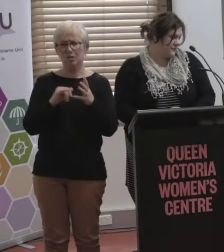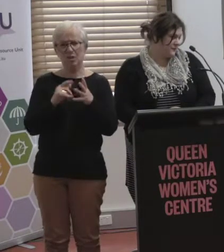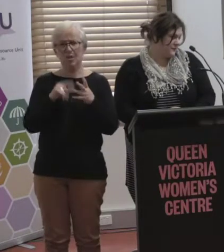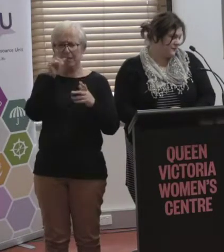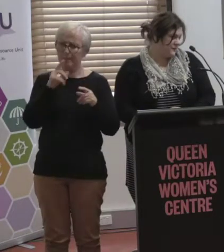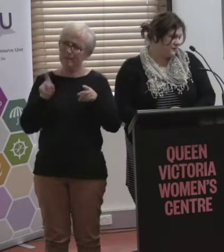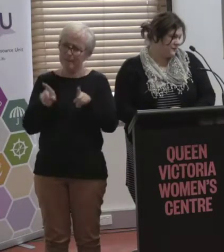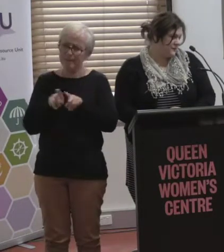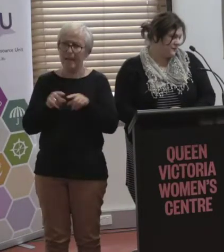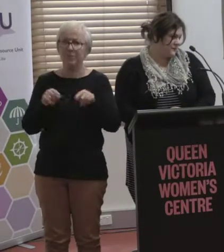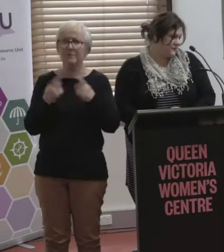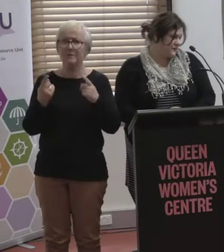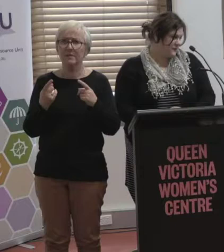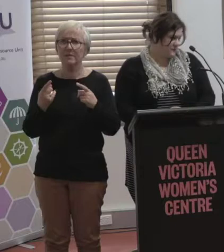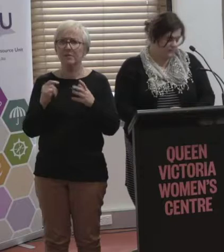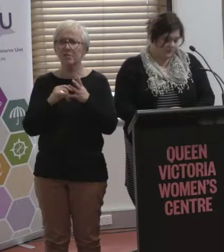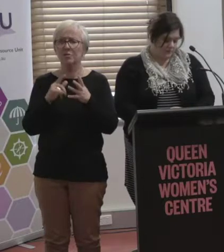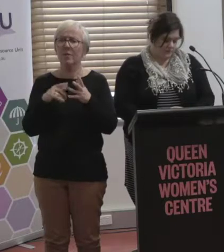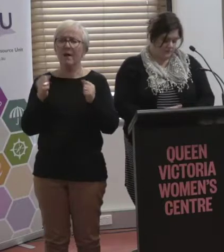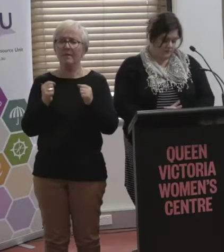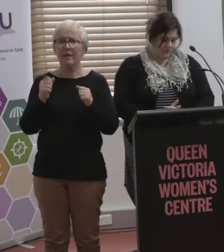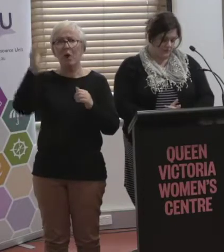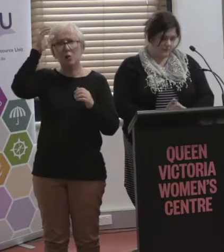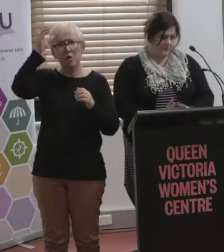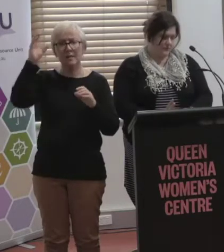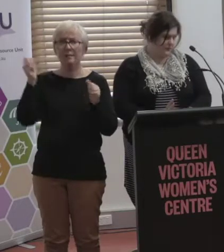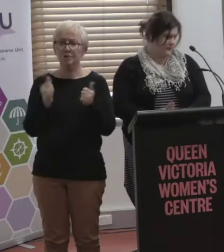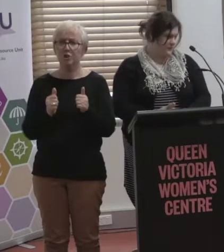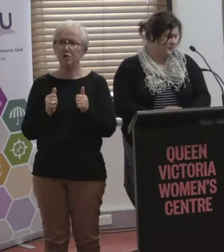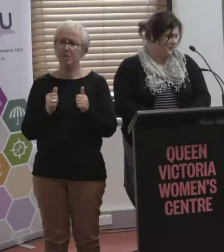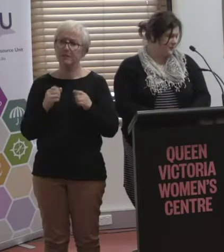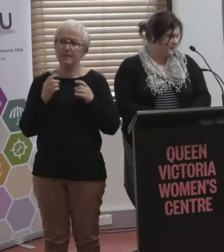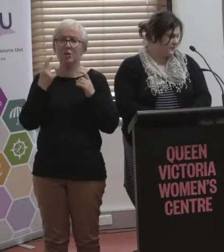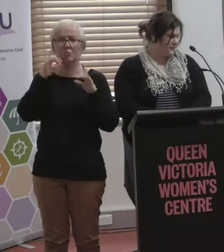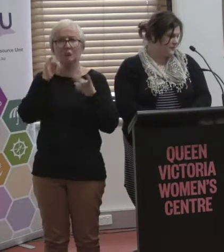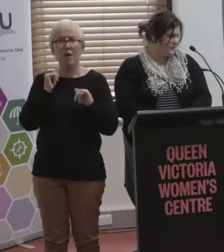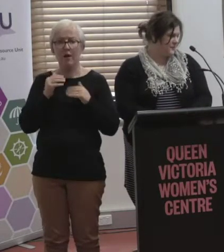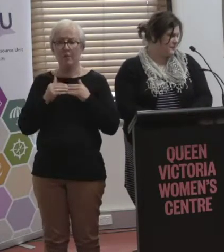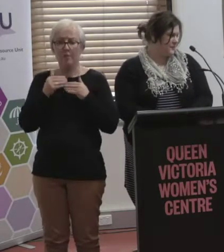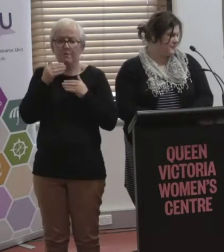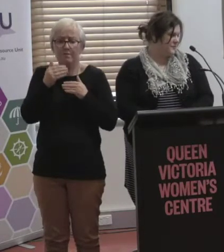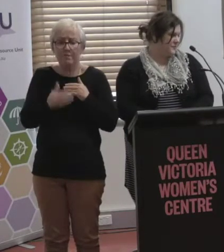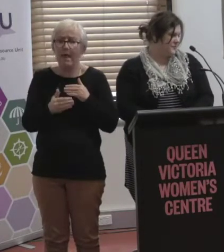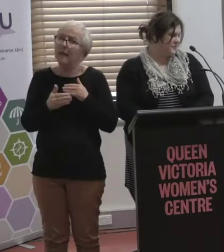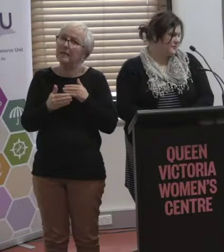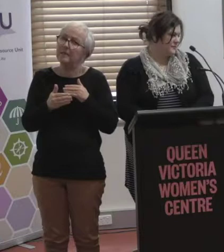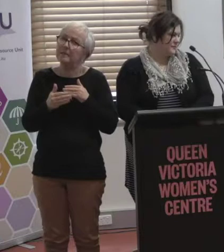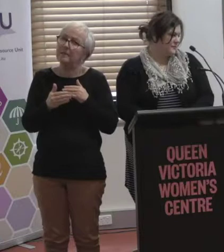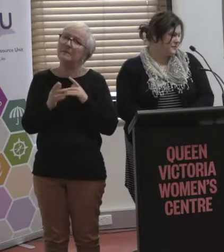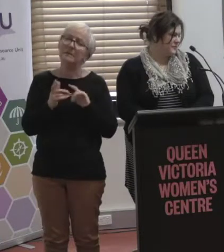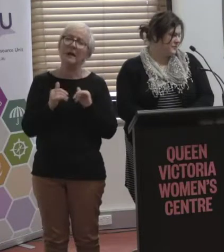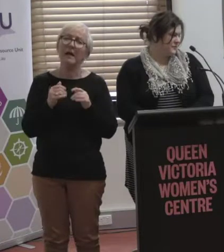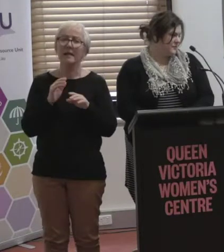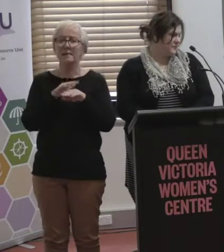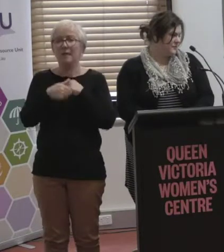So there's been a proof of concept done and it's gone through a trial phase and it's proving very popular and it's about